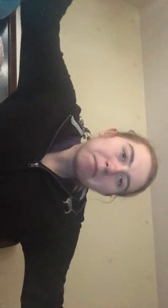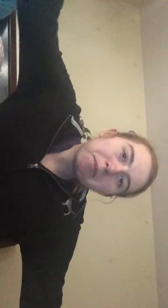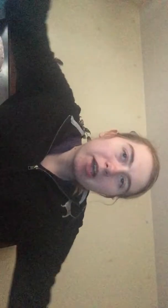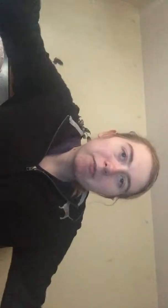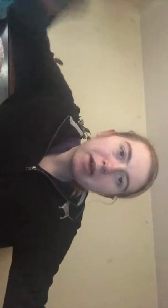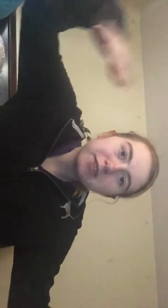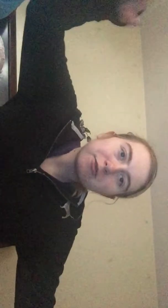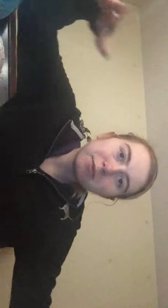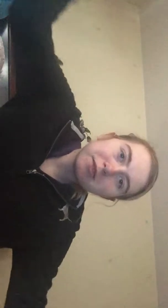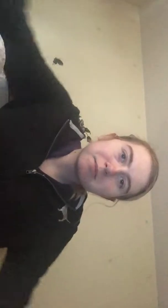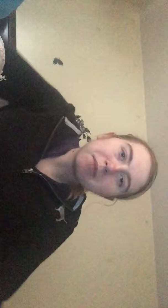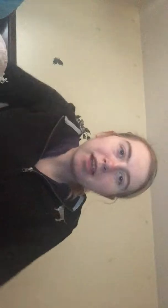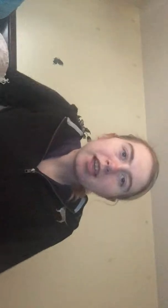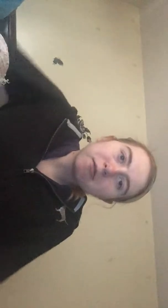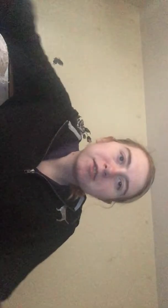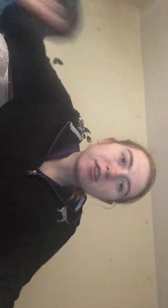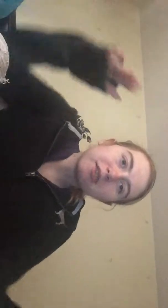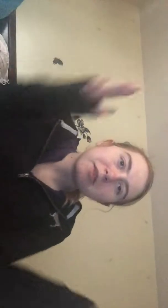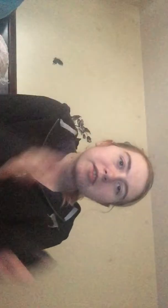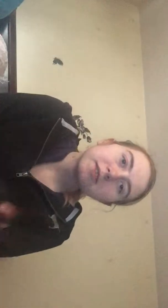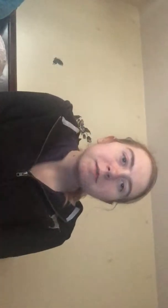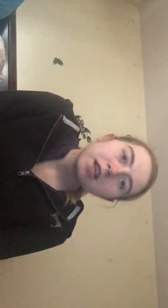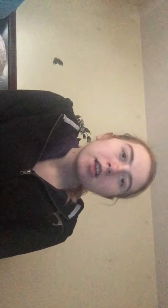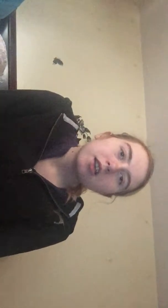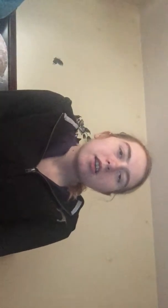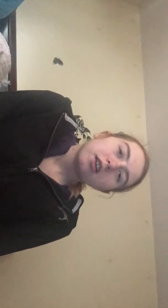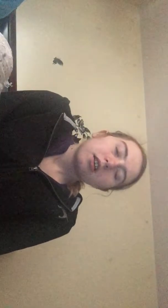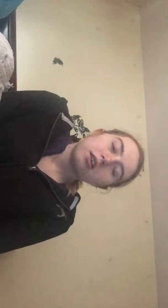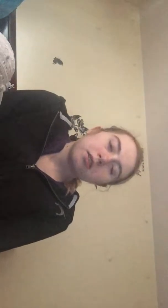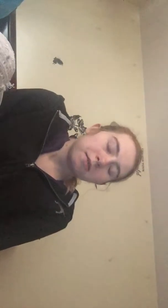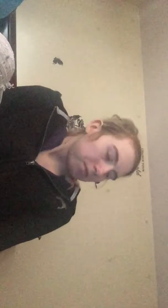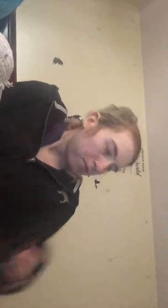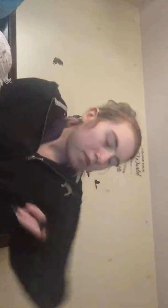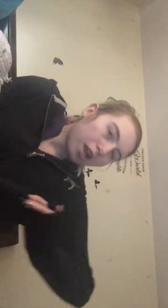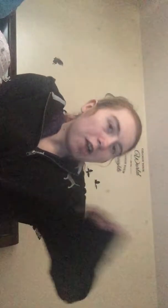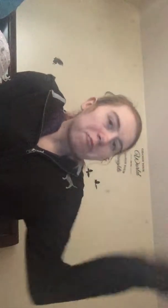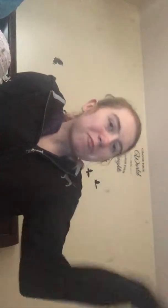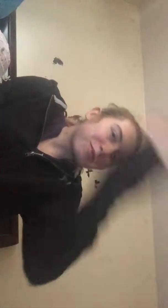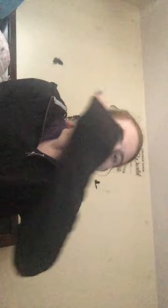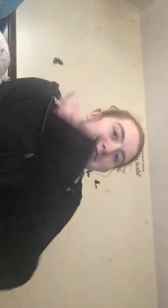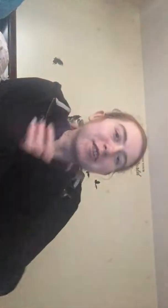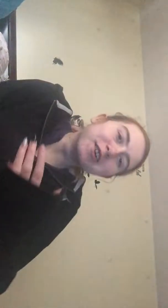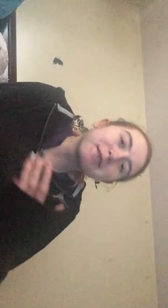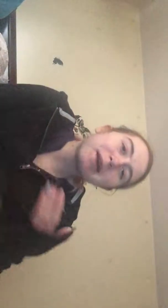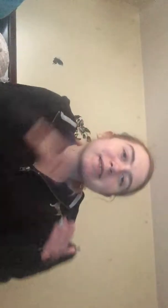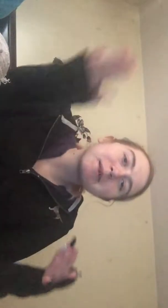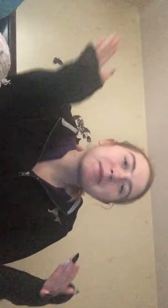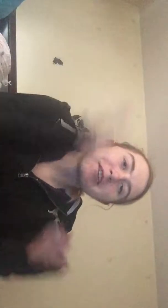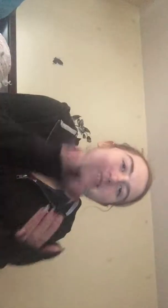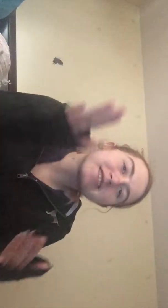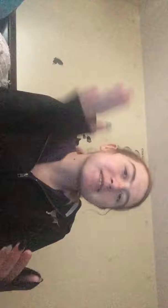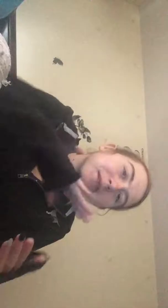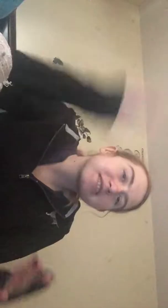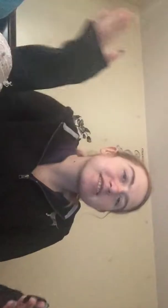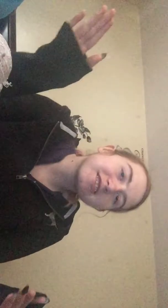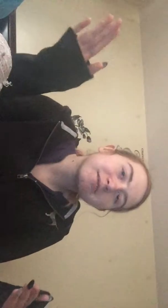out by Screamers my aunt was talking about this um I booked it past my parents and my sister